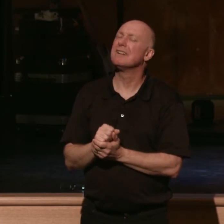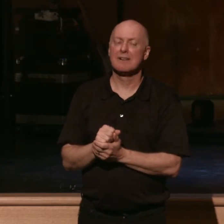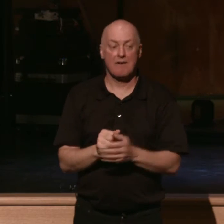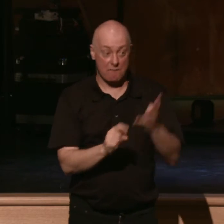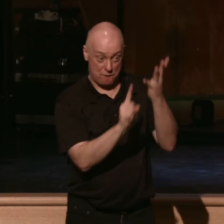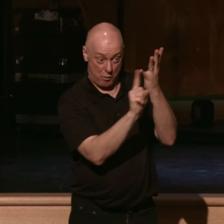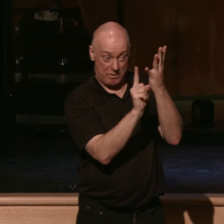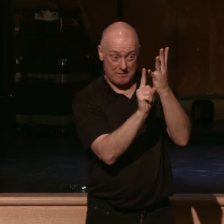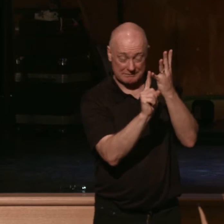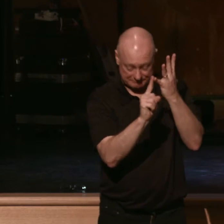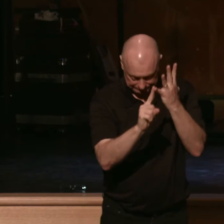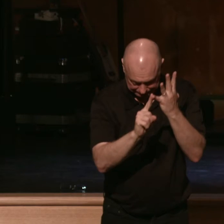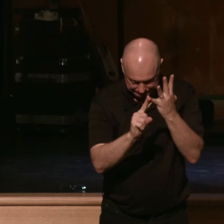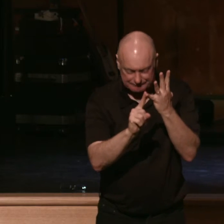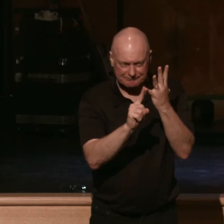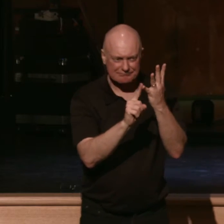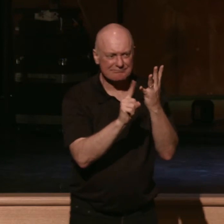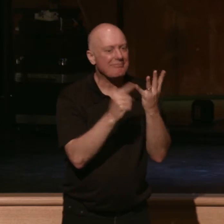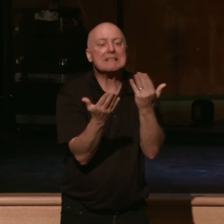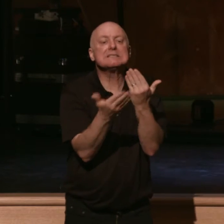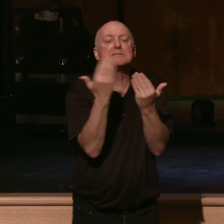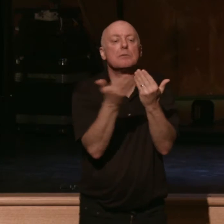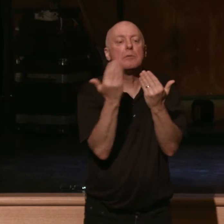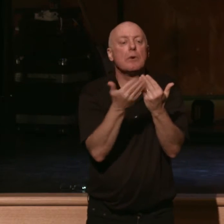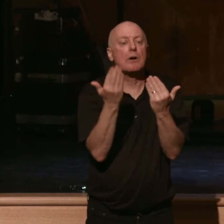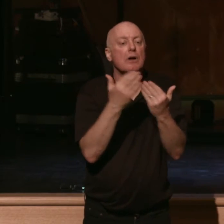quite simple. It's this, surrender to God's strength.